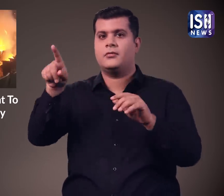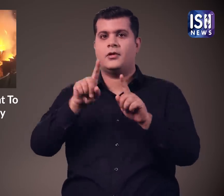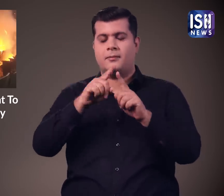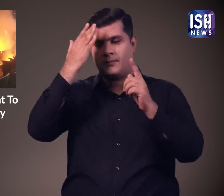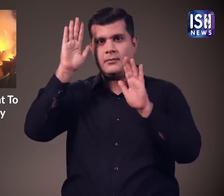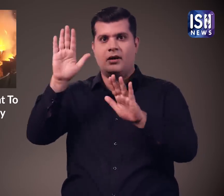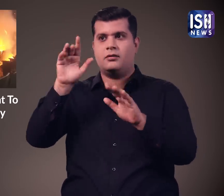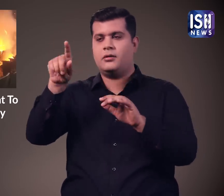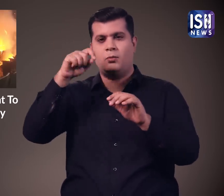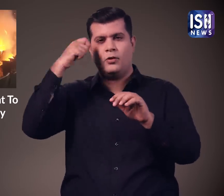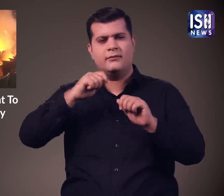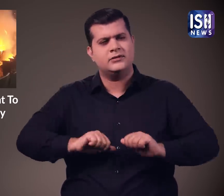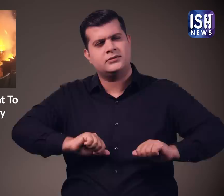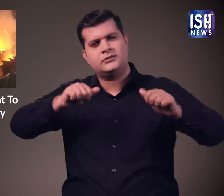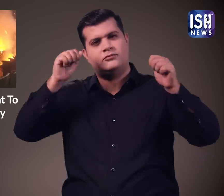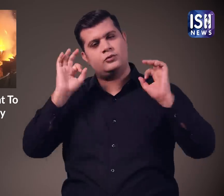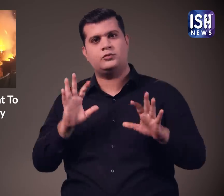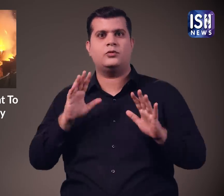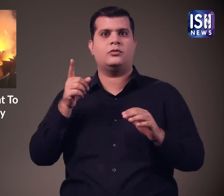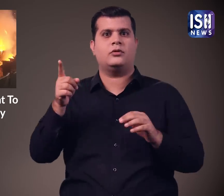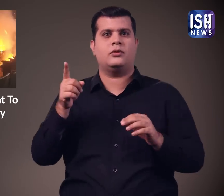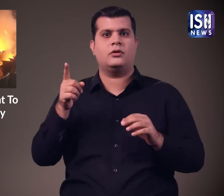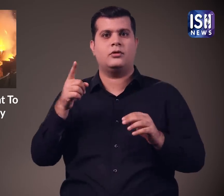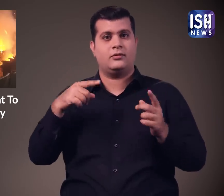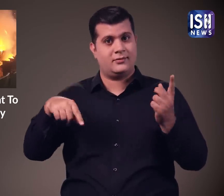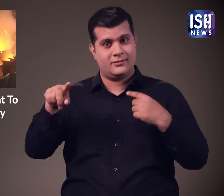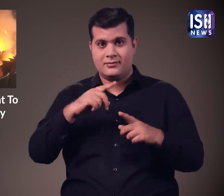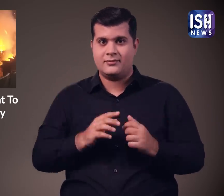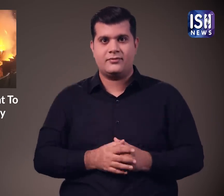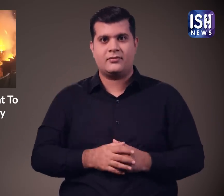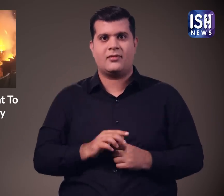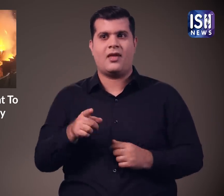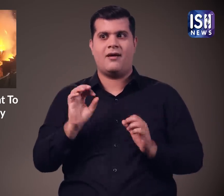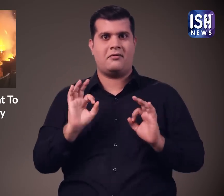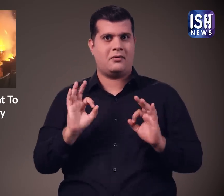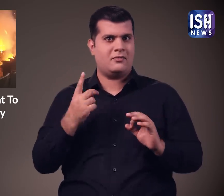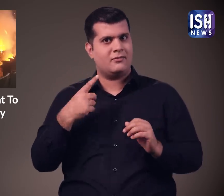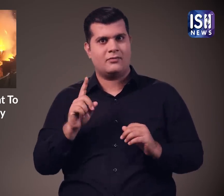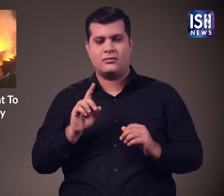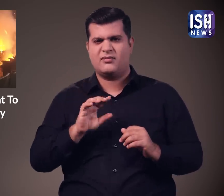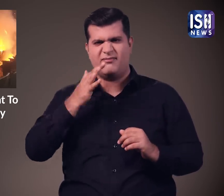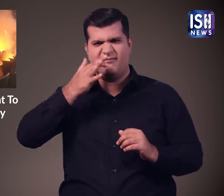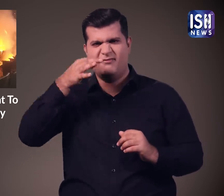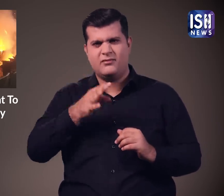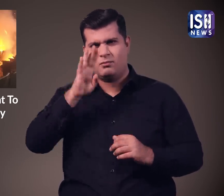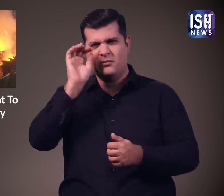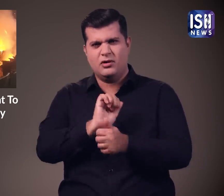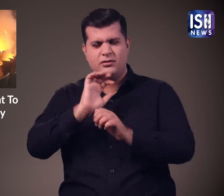This was their way to bless Junior NTR for the success of his film. The incident occurred in Andhra